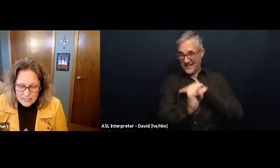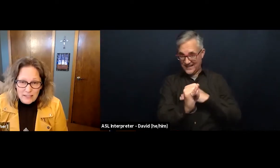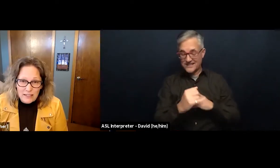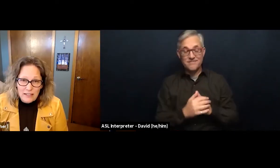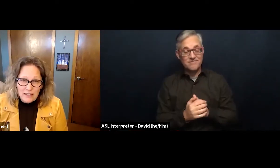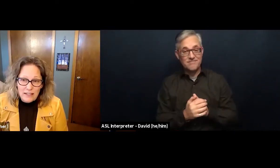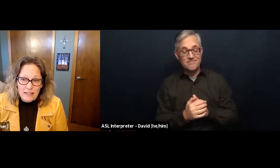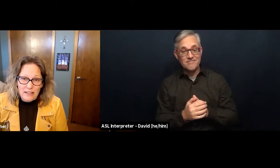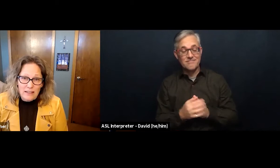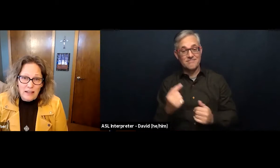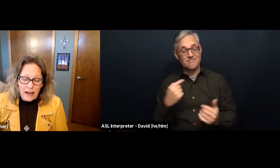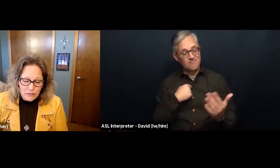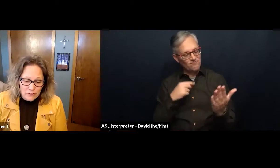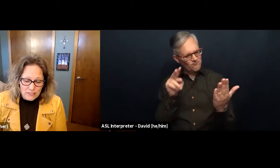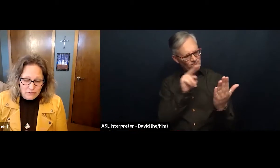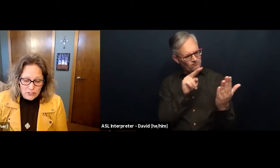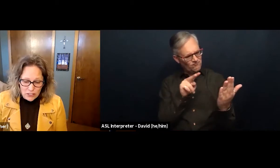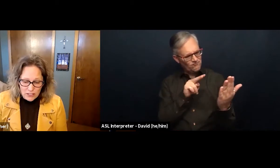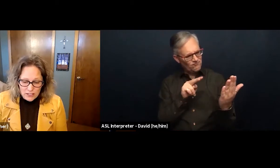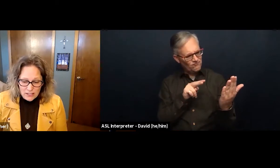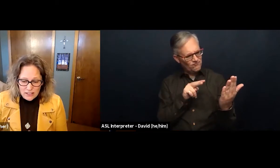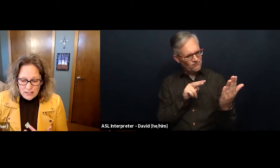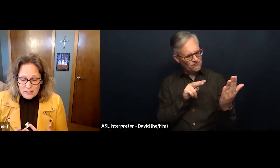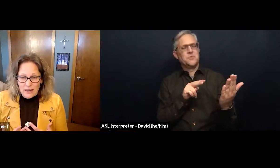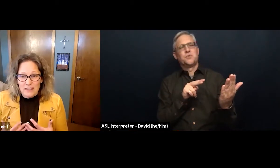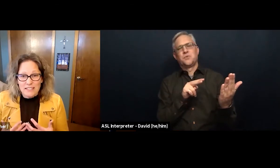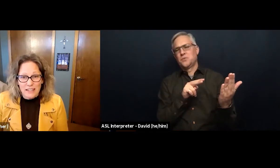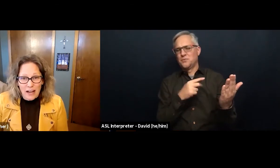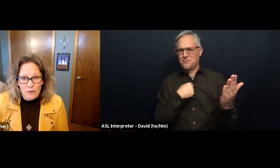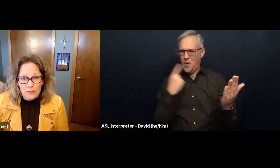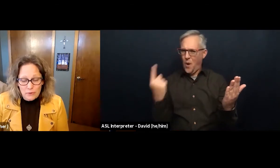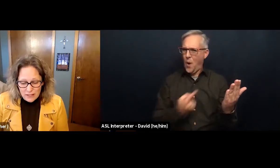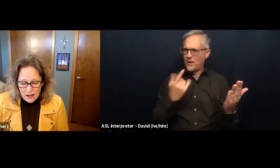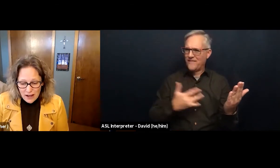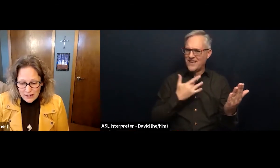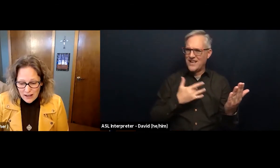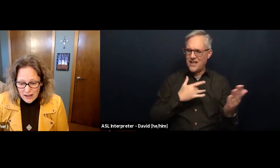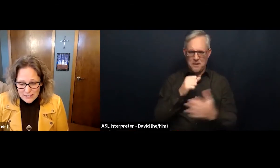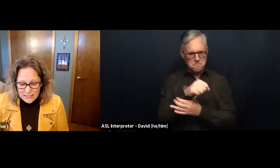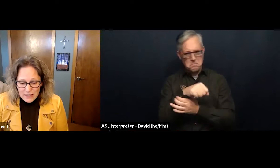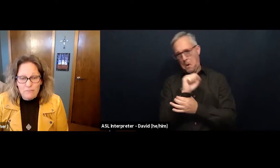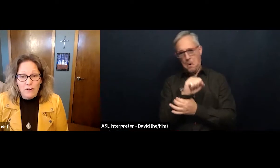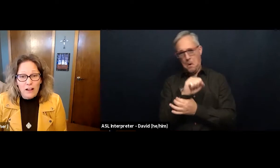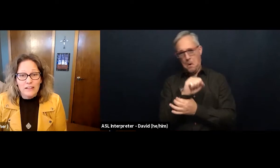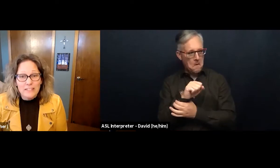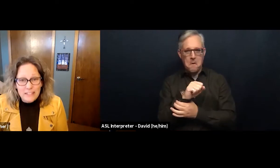that after this vision and this encounter with God, Isaiah volunteers.